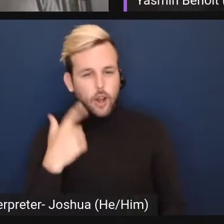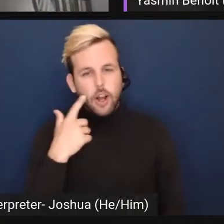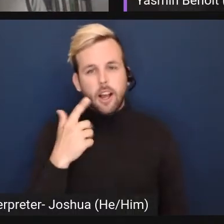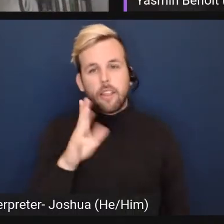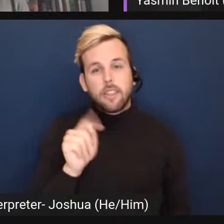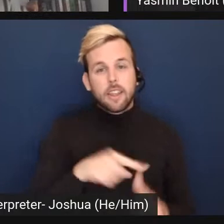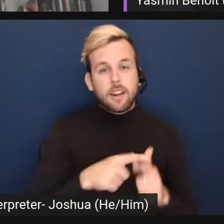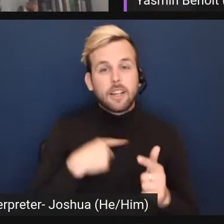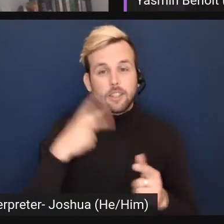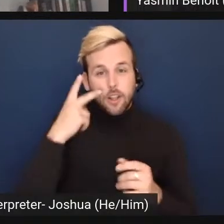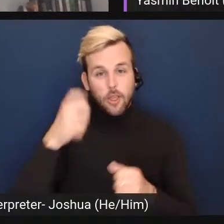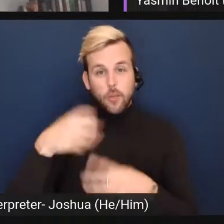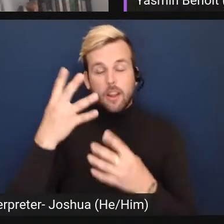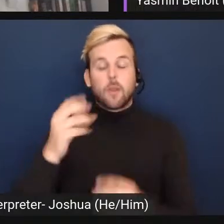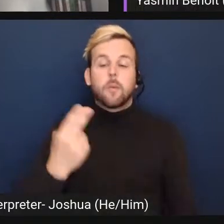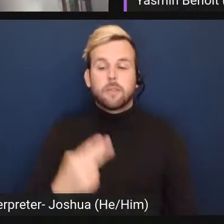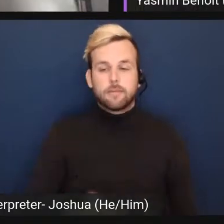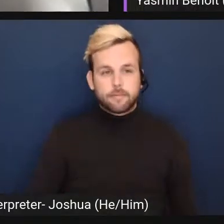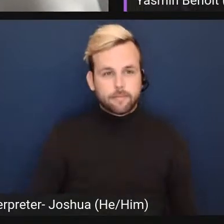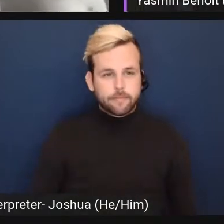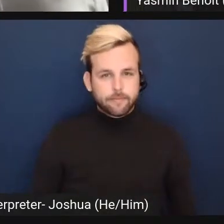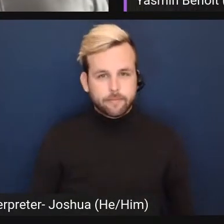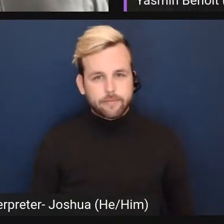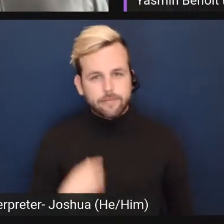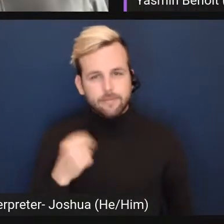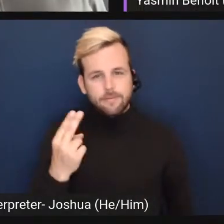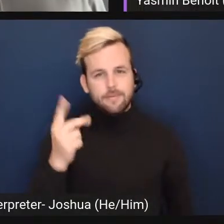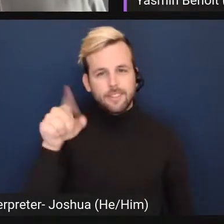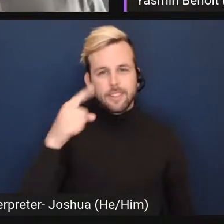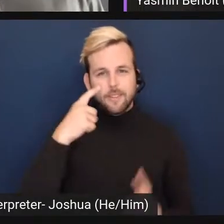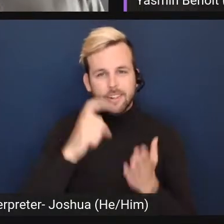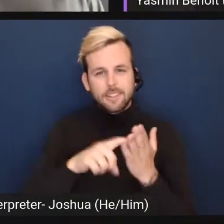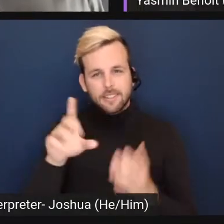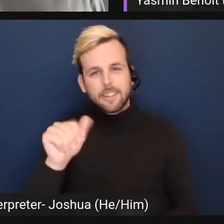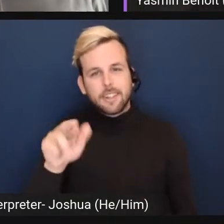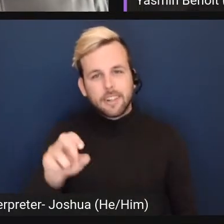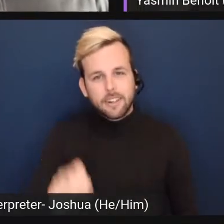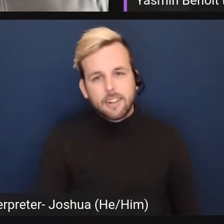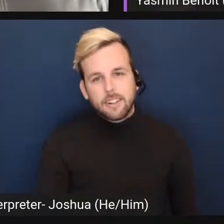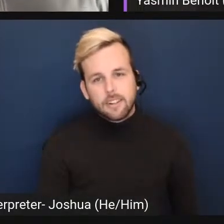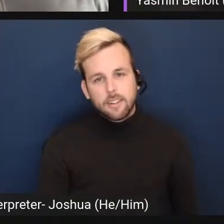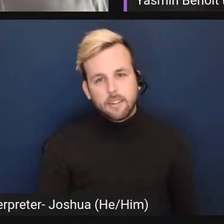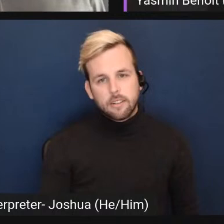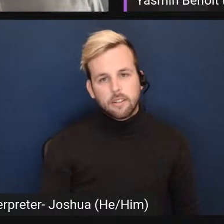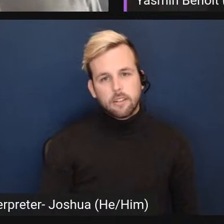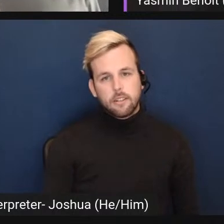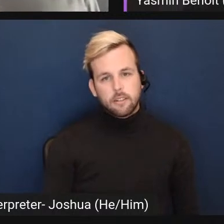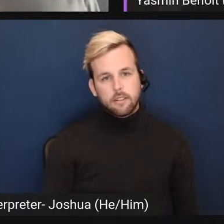And then I saw the thread. I was like, oh, they noticed, they cared. Um,